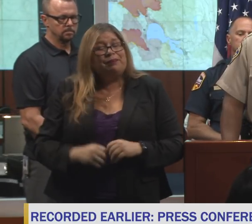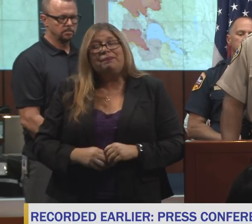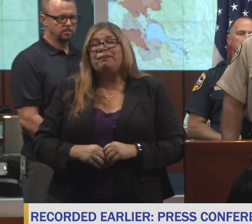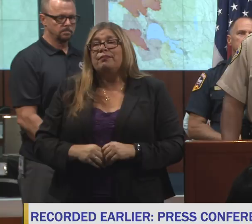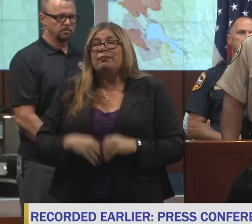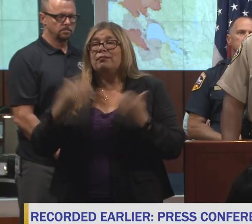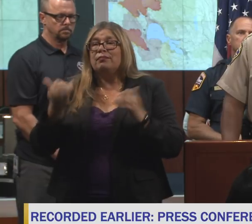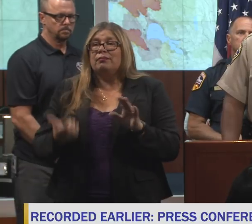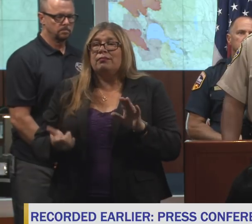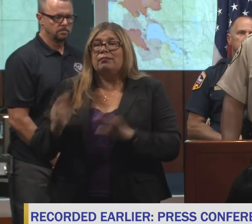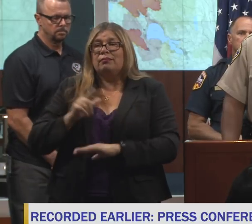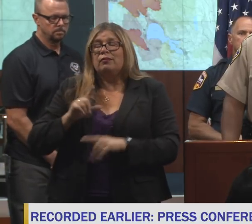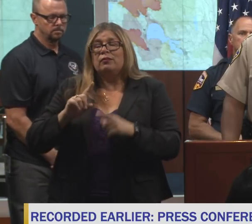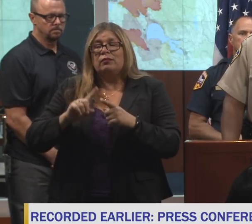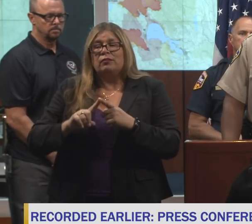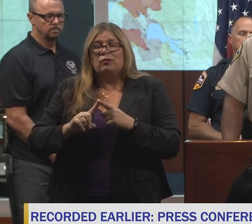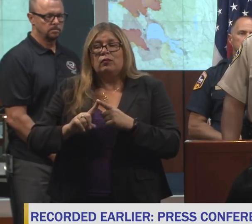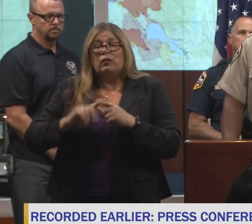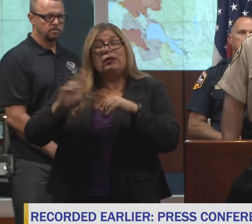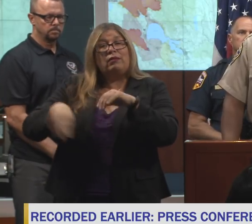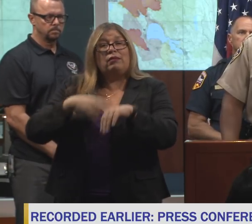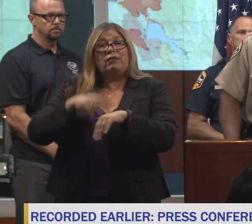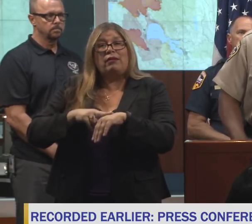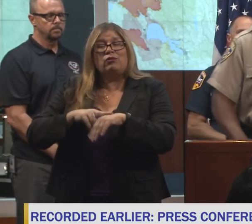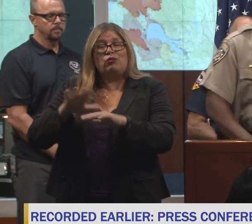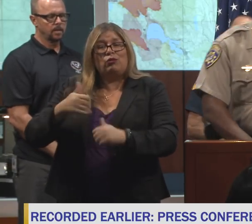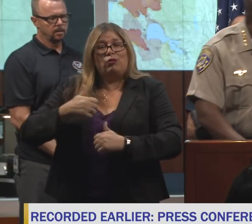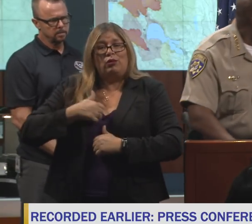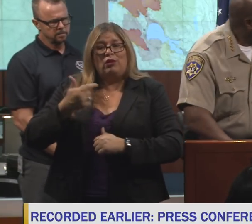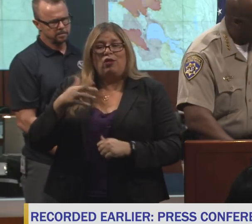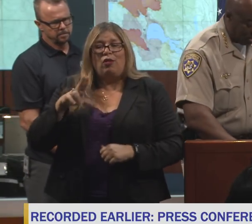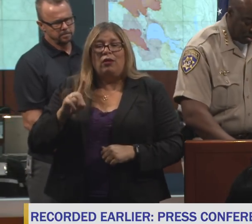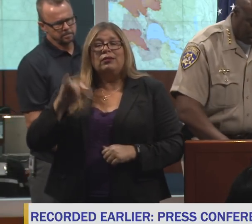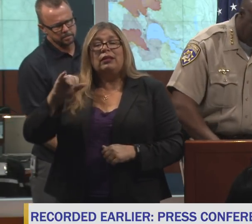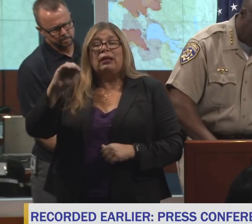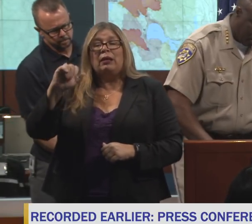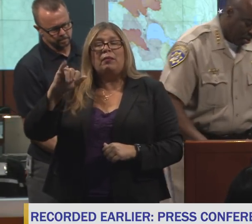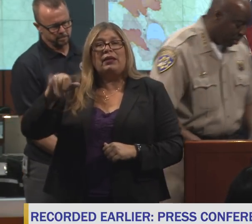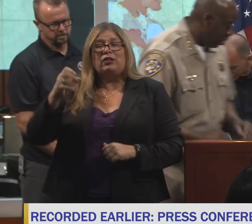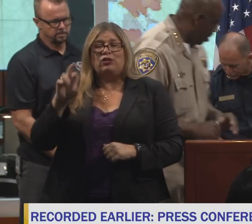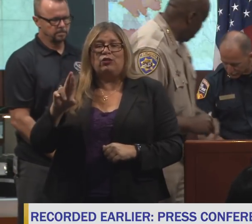I'll turn it over to my counterpart from the National Guard, Major Baldwin. Major